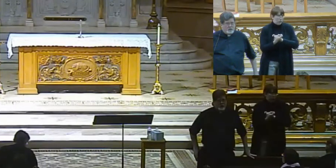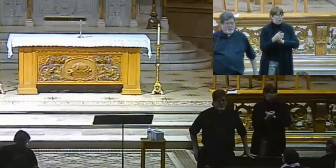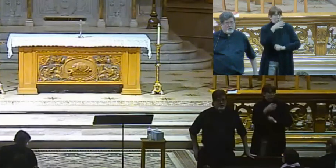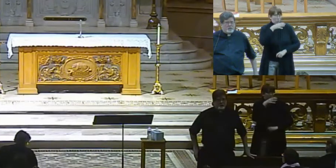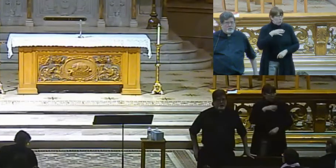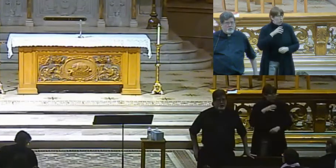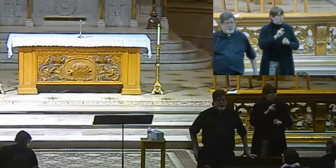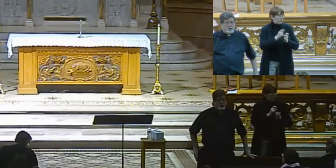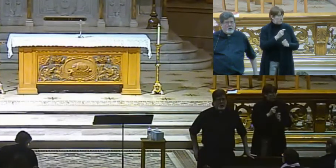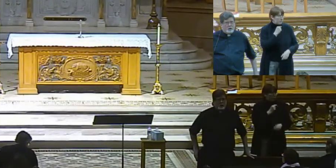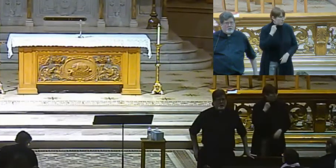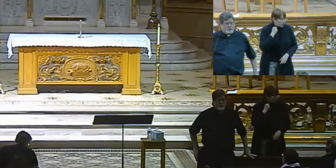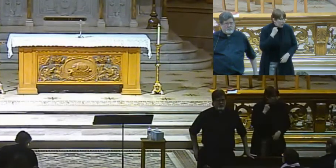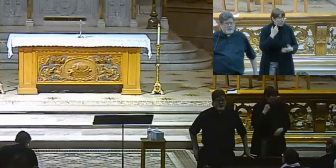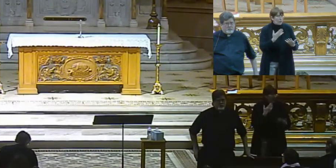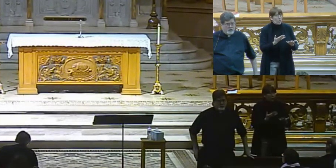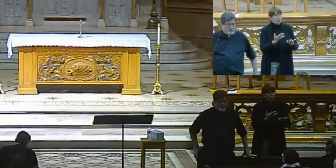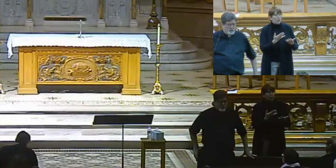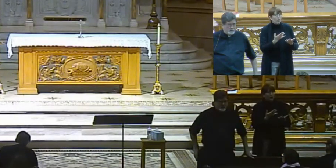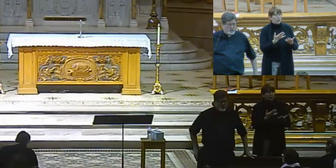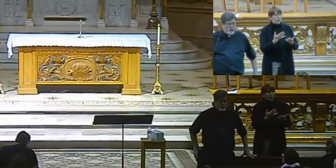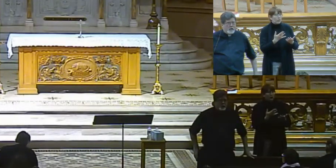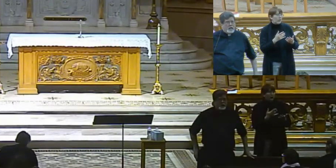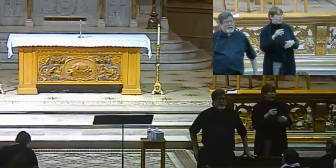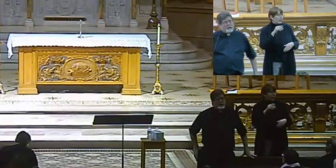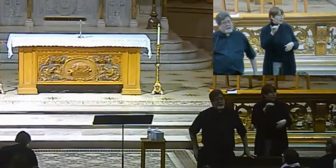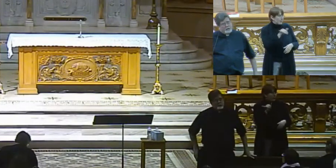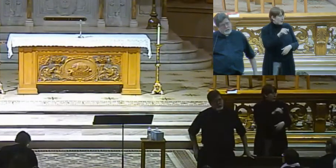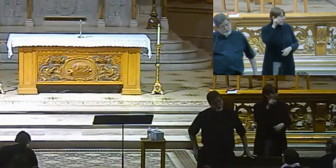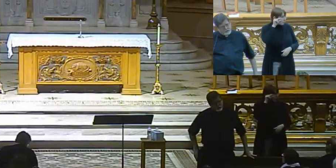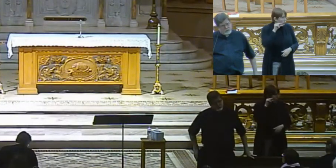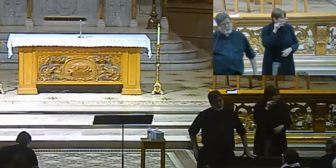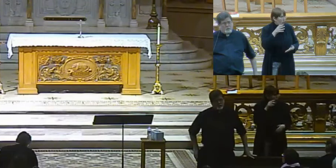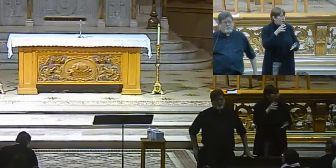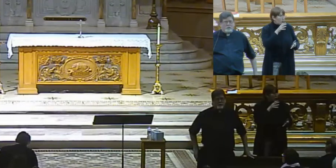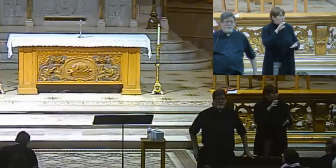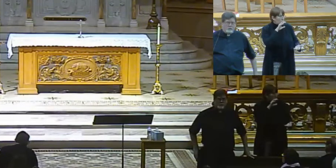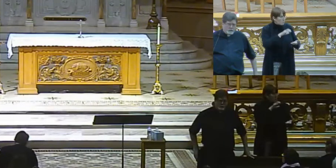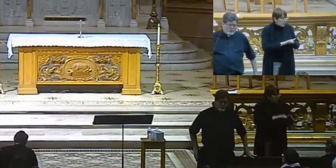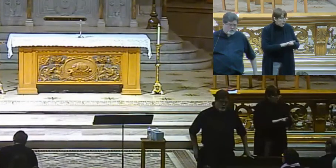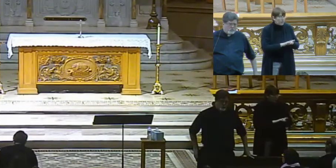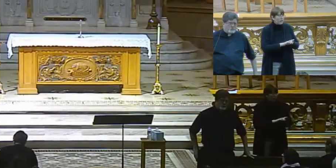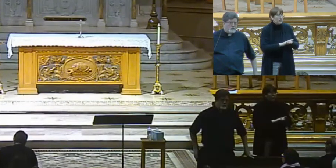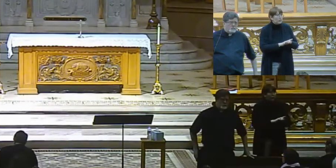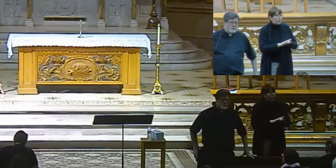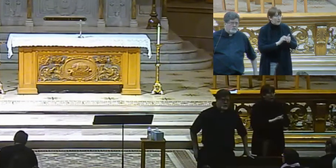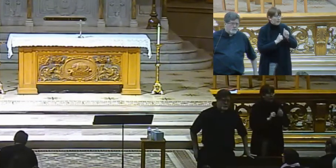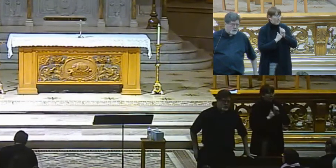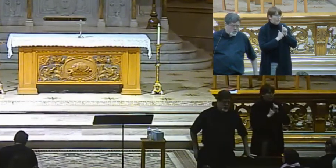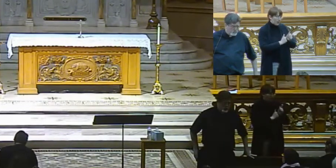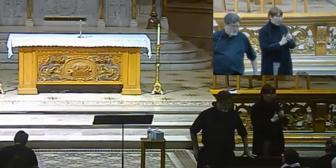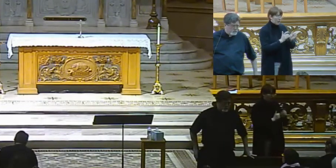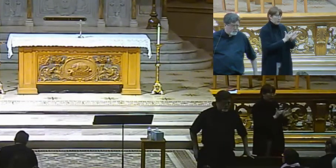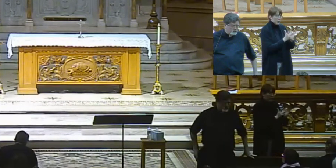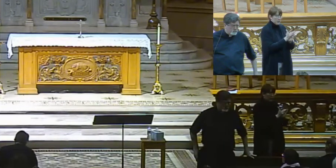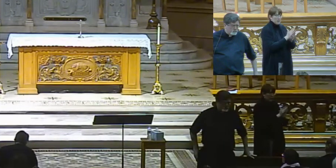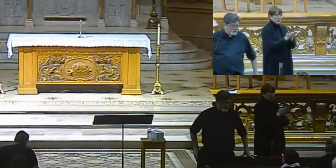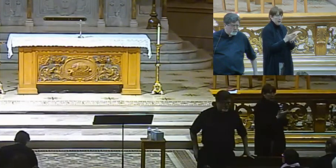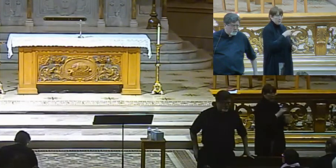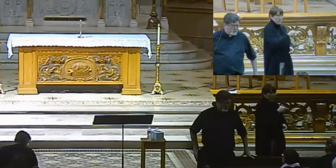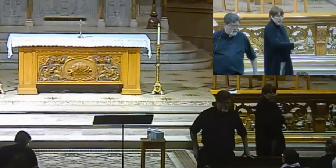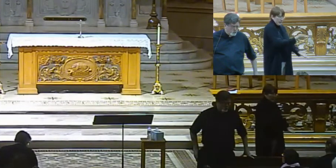do we change the teaching on same-sex marriage given the biblical statements